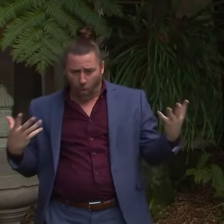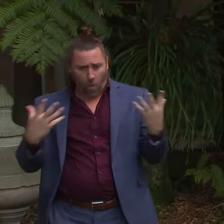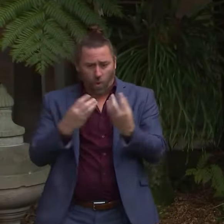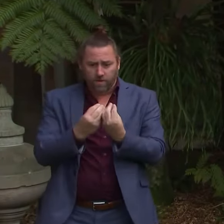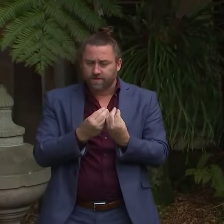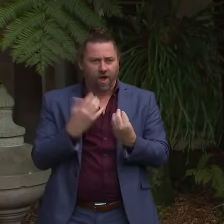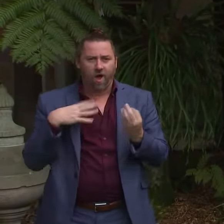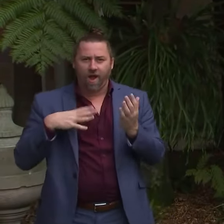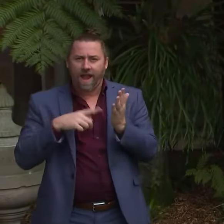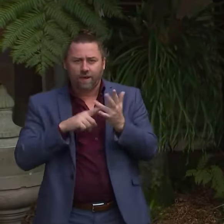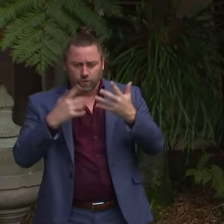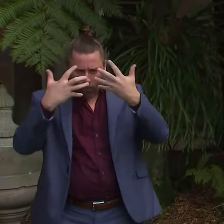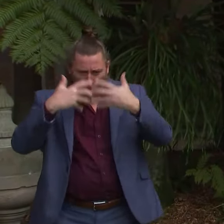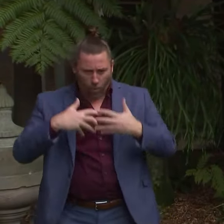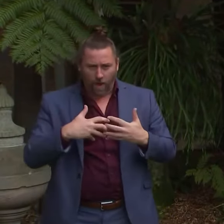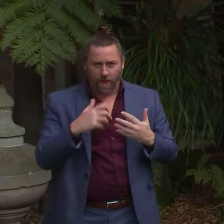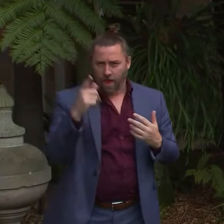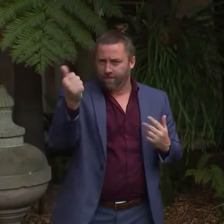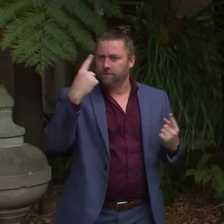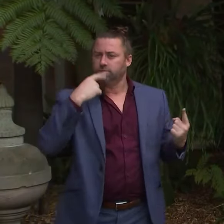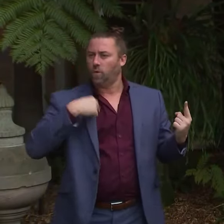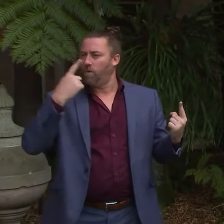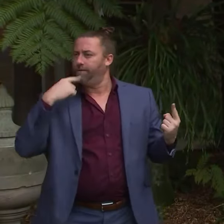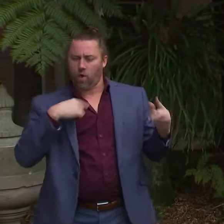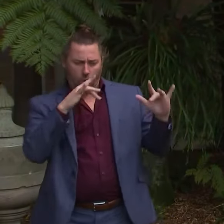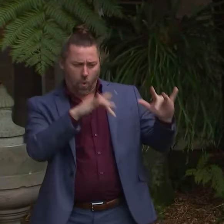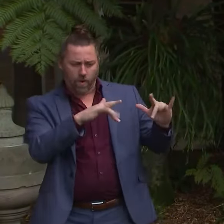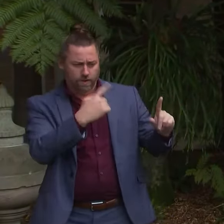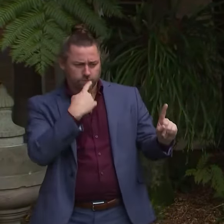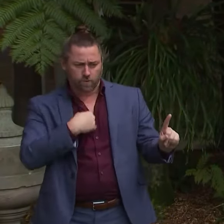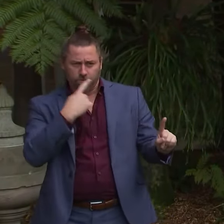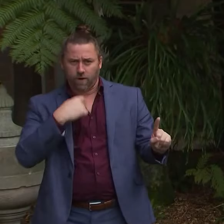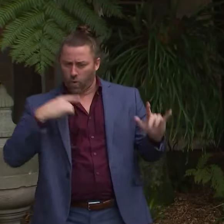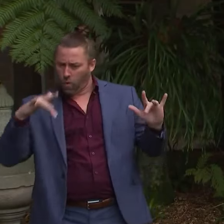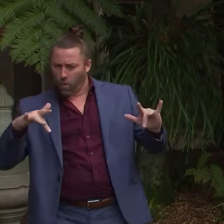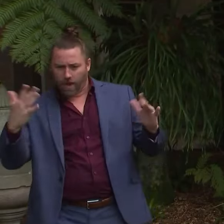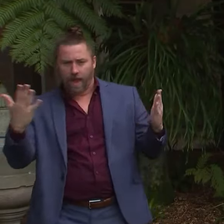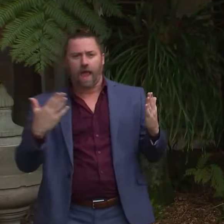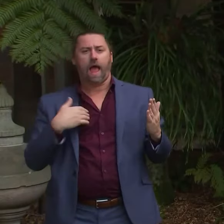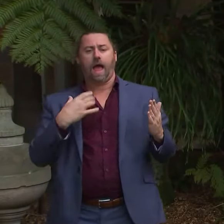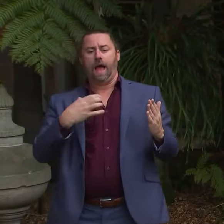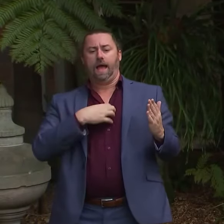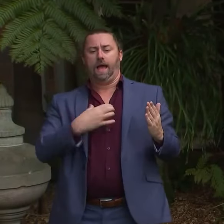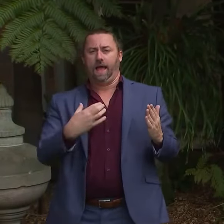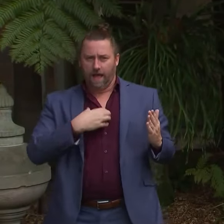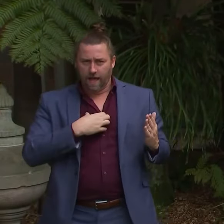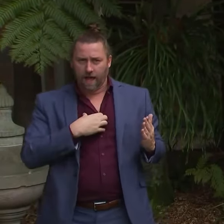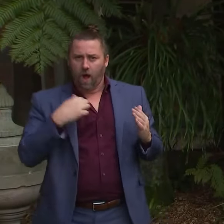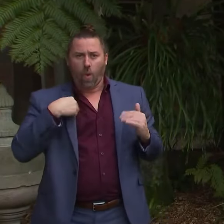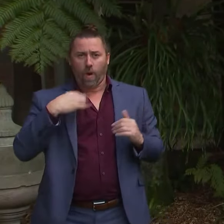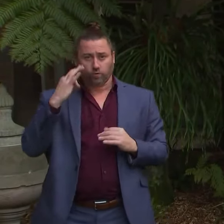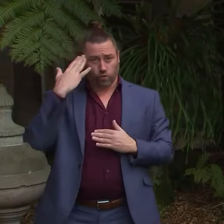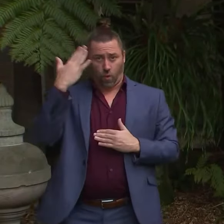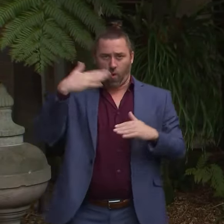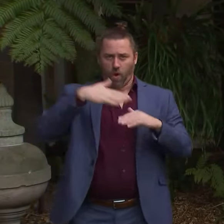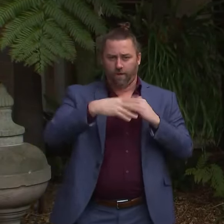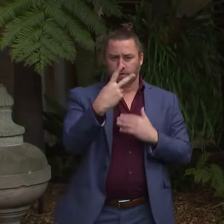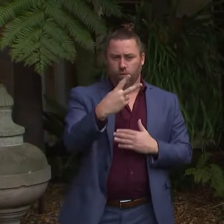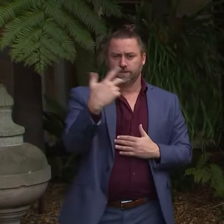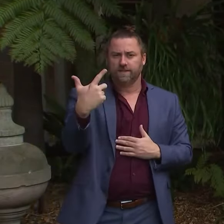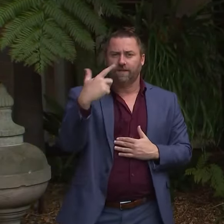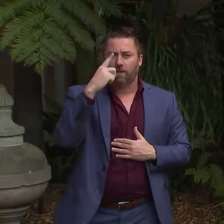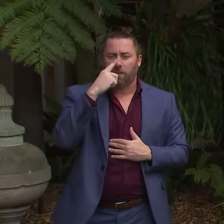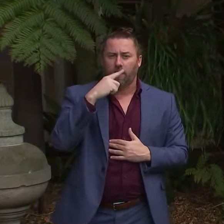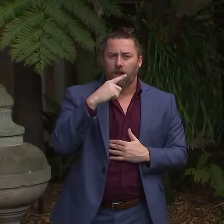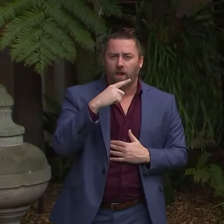from the Department of Births, Deaths and Marriages and this week we received a report where there are 27 additional cases that extend